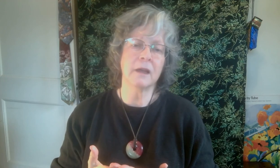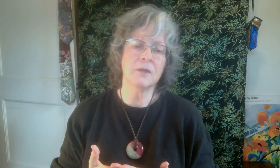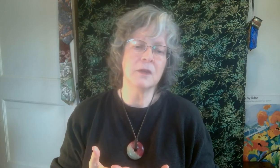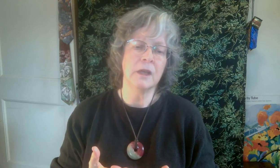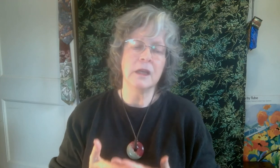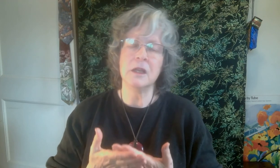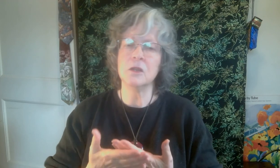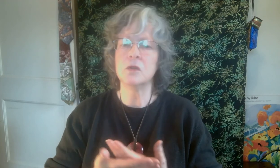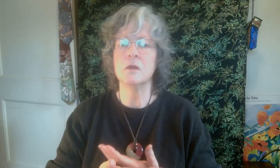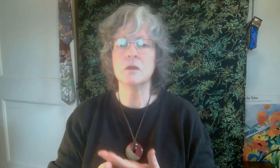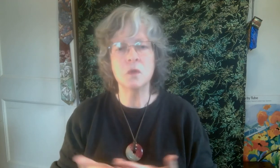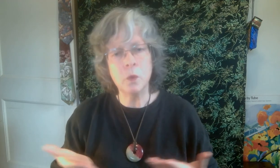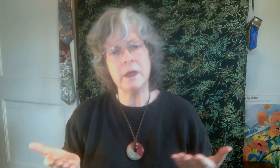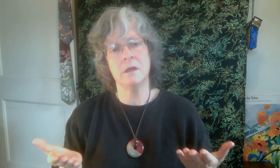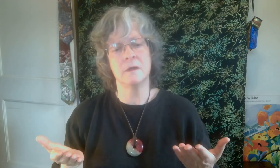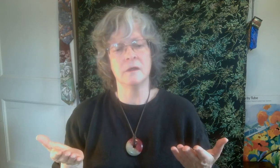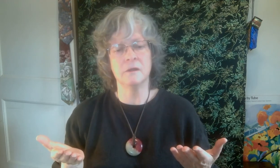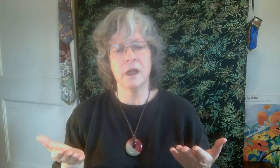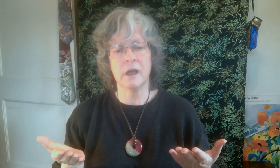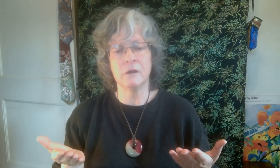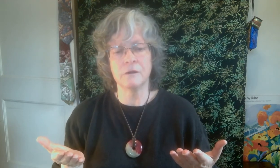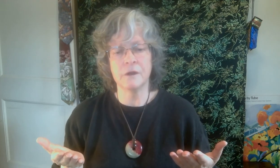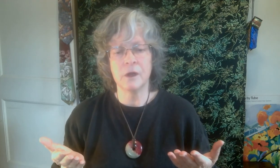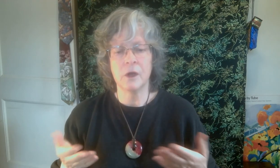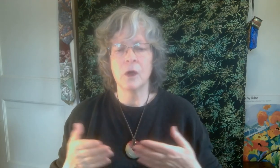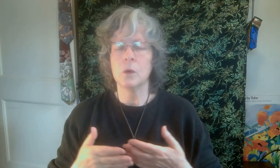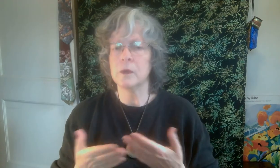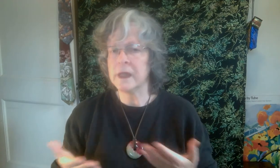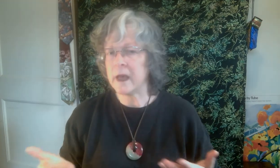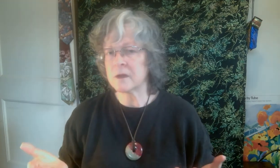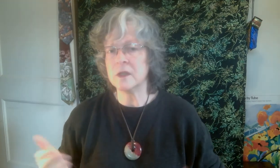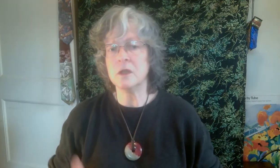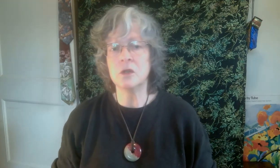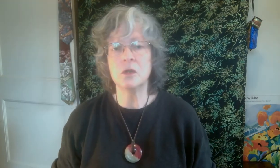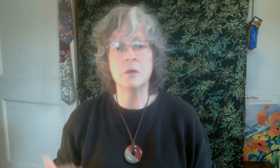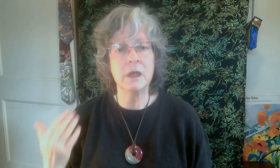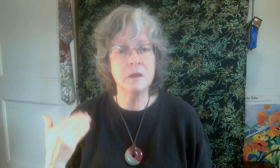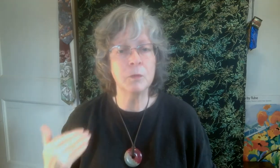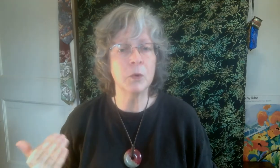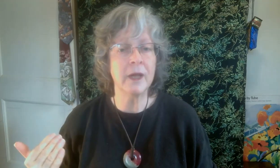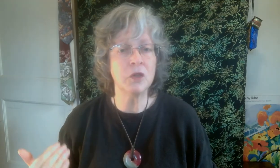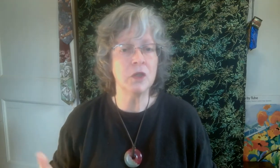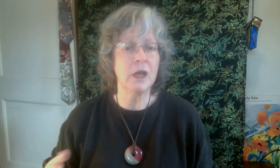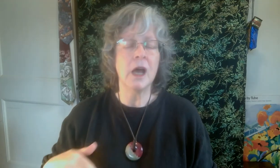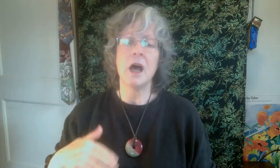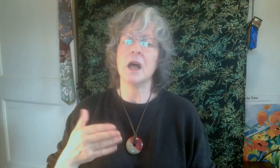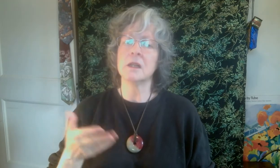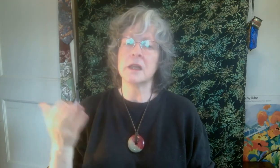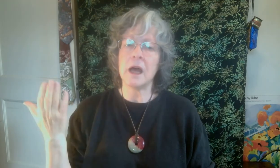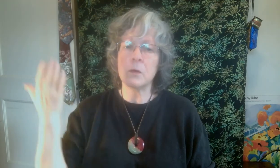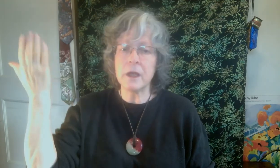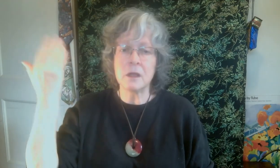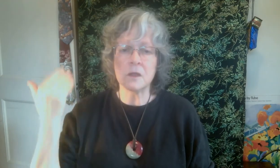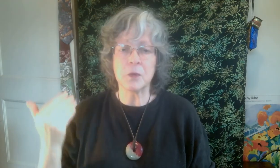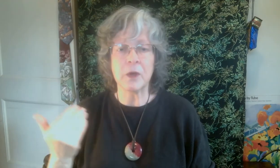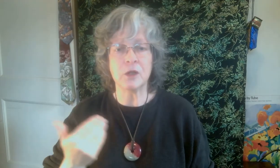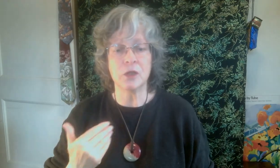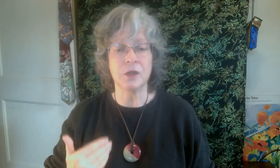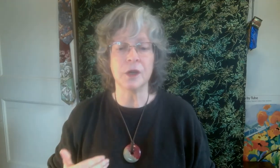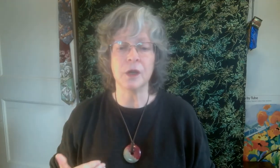into the sweetness of life. Relax into inspiration. Allowing inspiration. inspiration to come